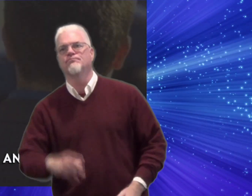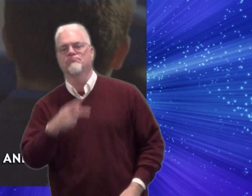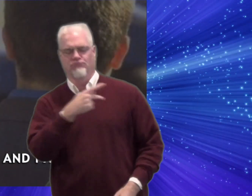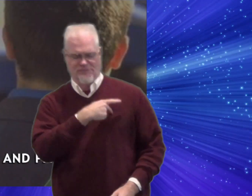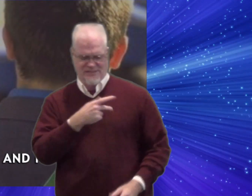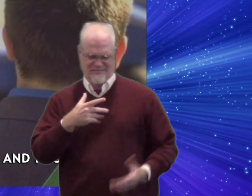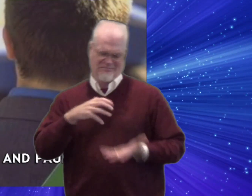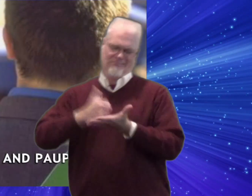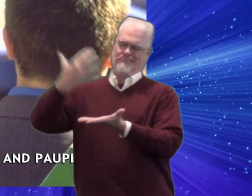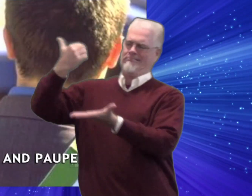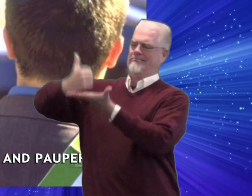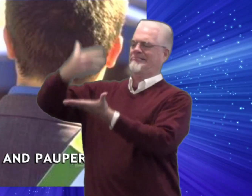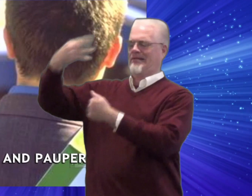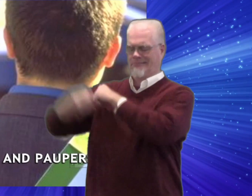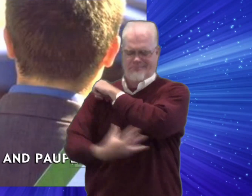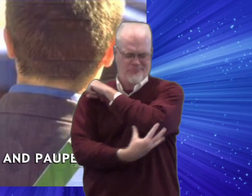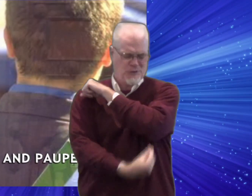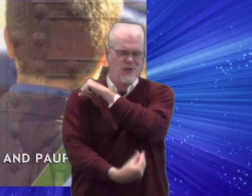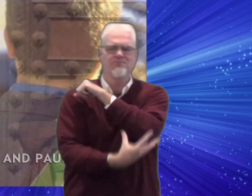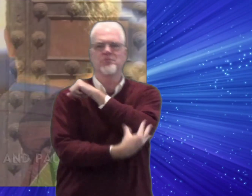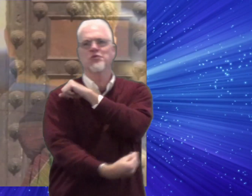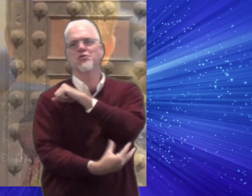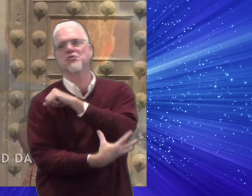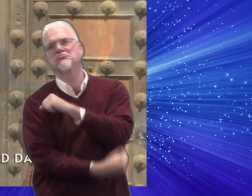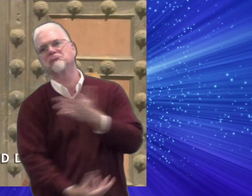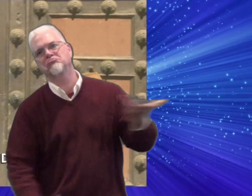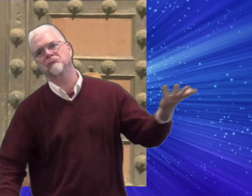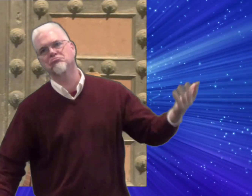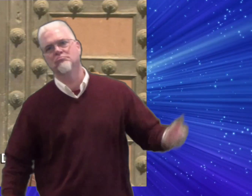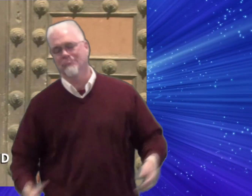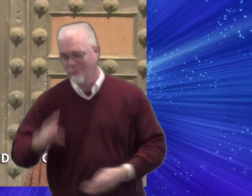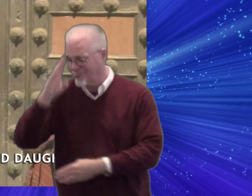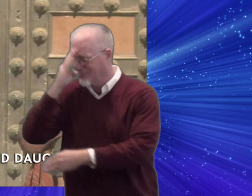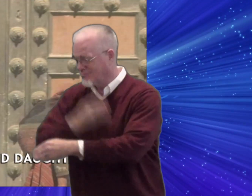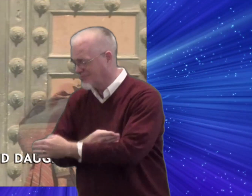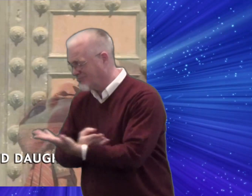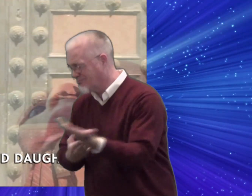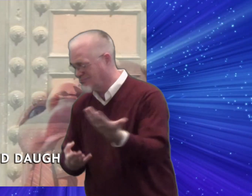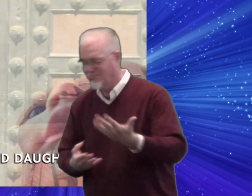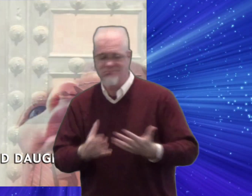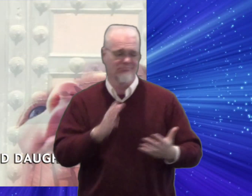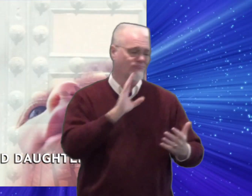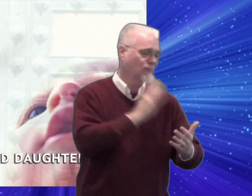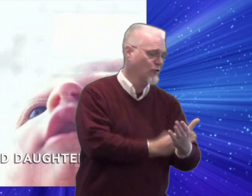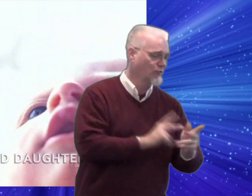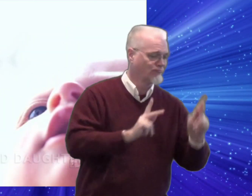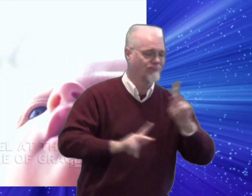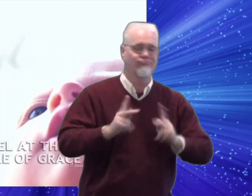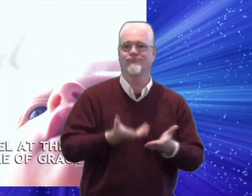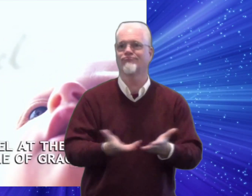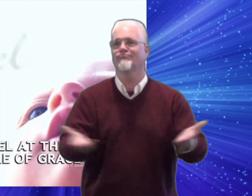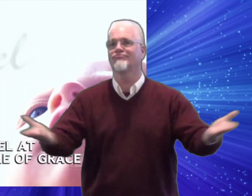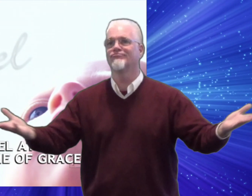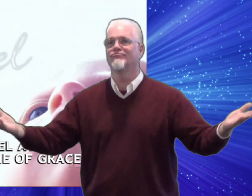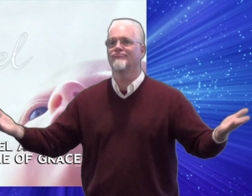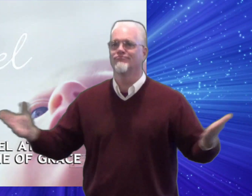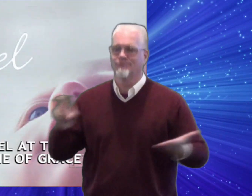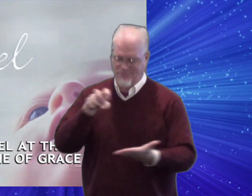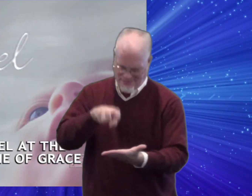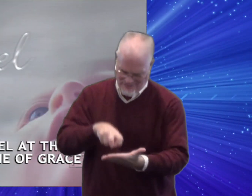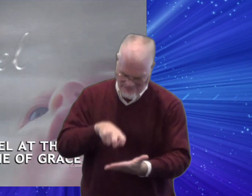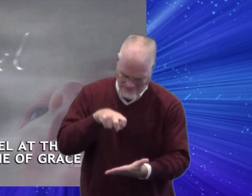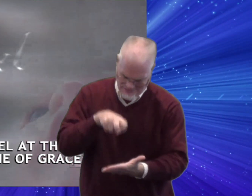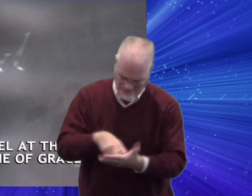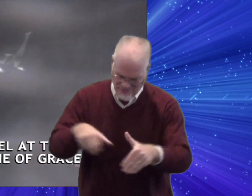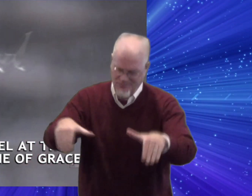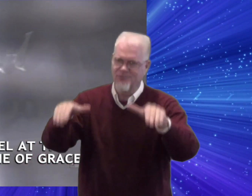Princes and paupers Sons and daughters Kneel